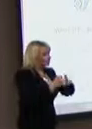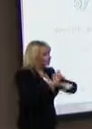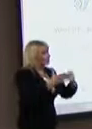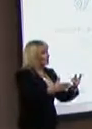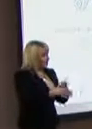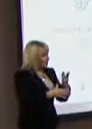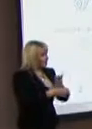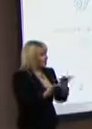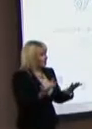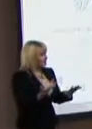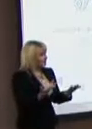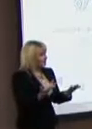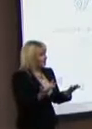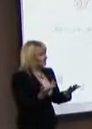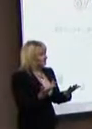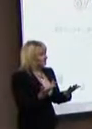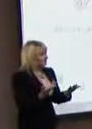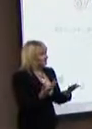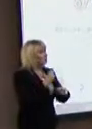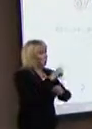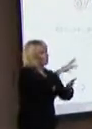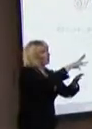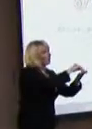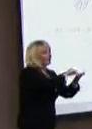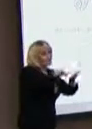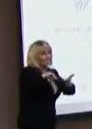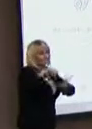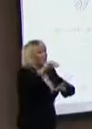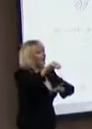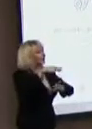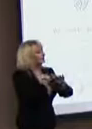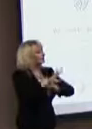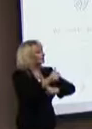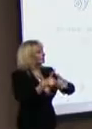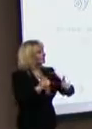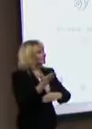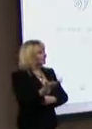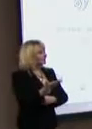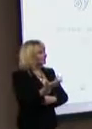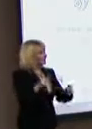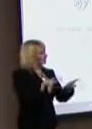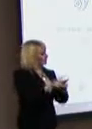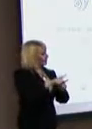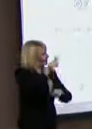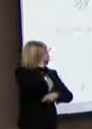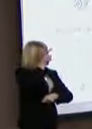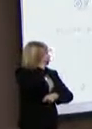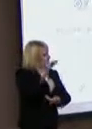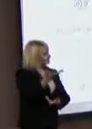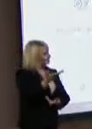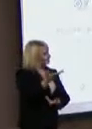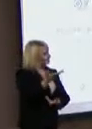which ploughs money back into the company and has a social conscience. So